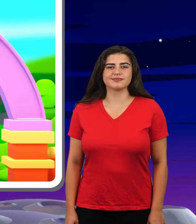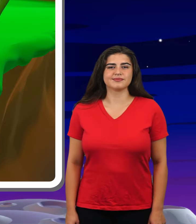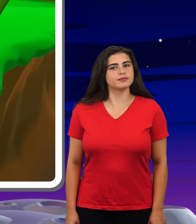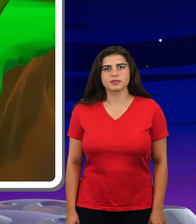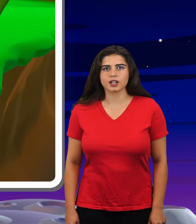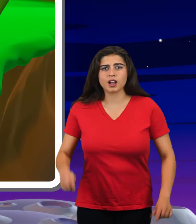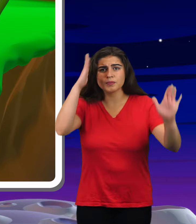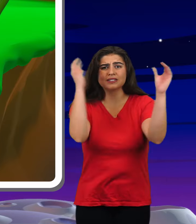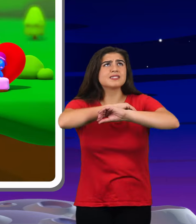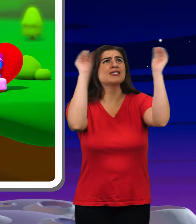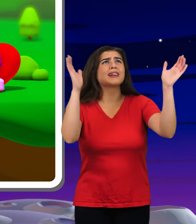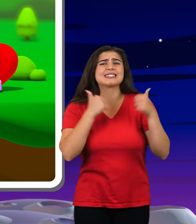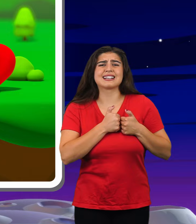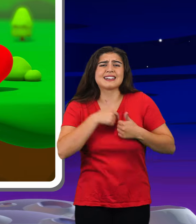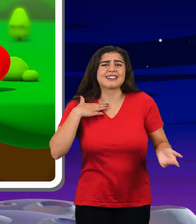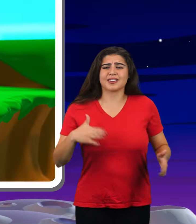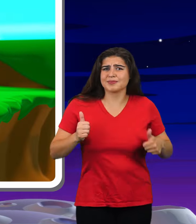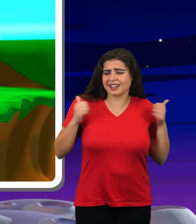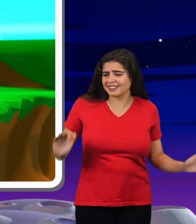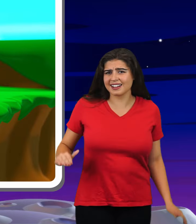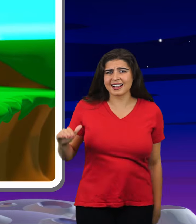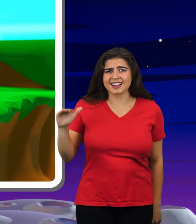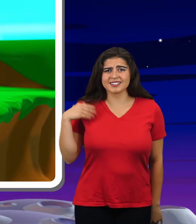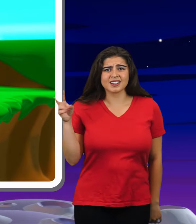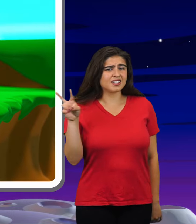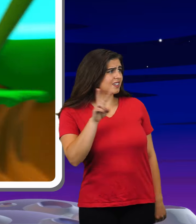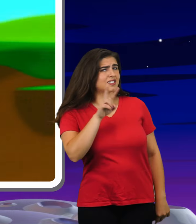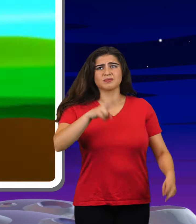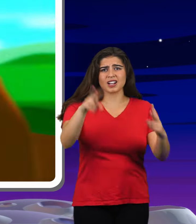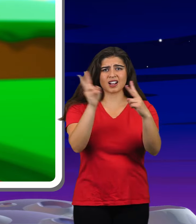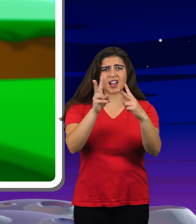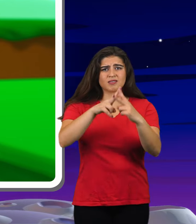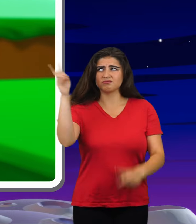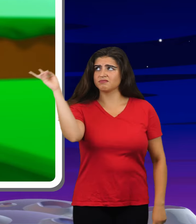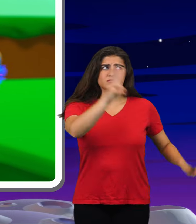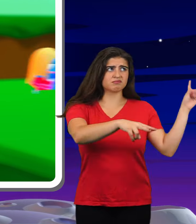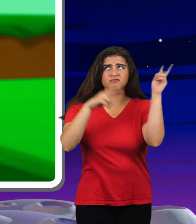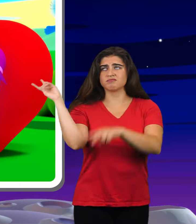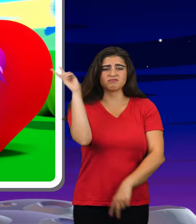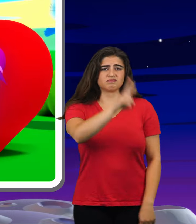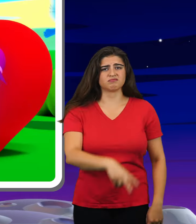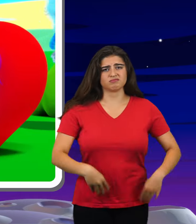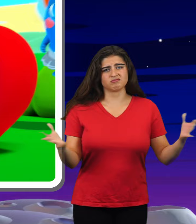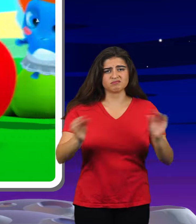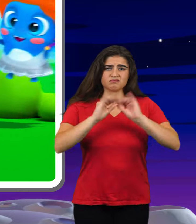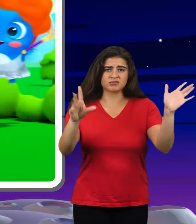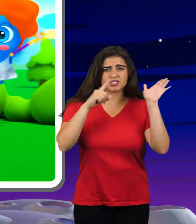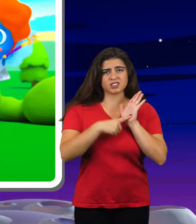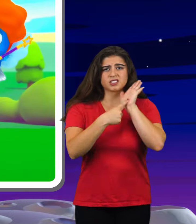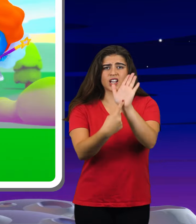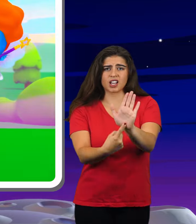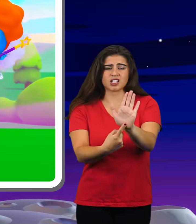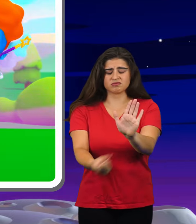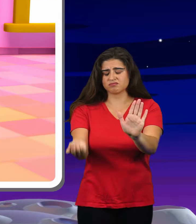A hopeless romantic all my life Surrounded by goggles all the time I guess